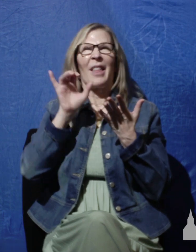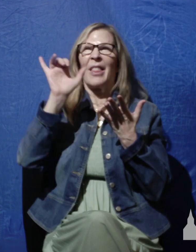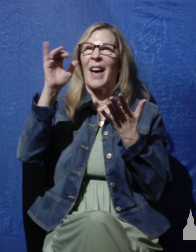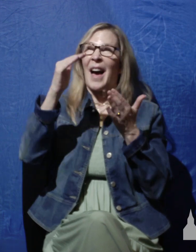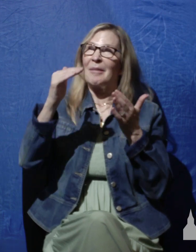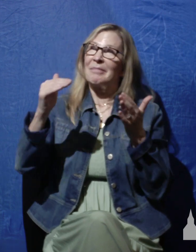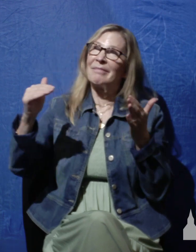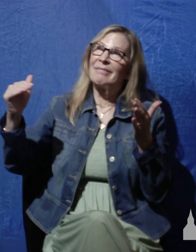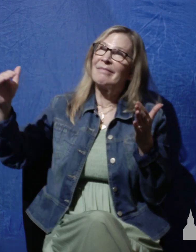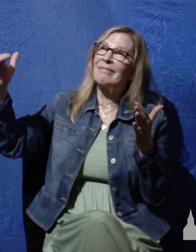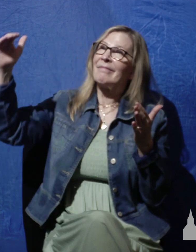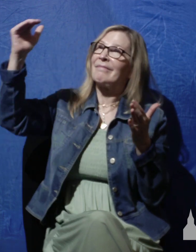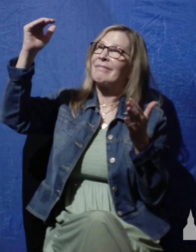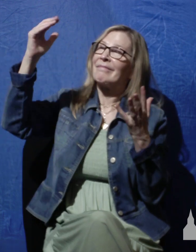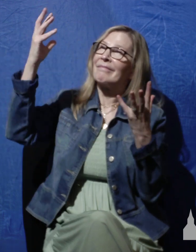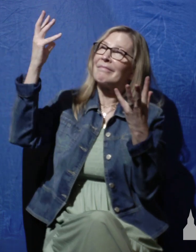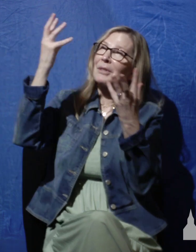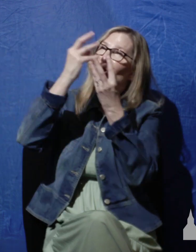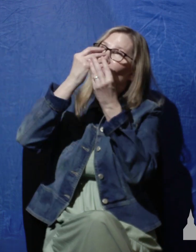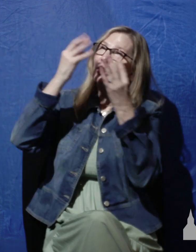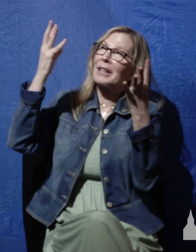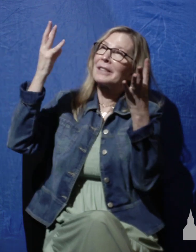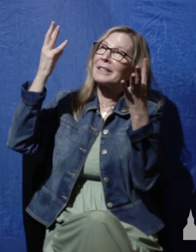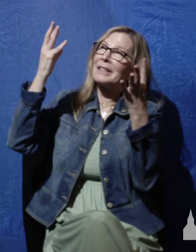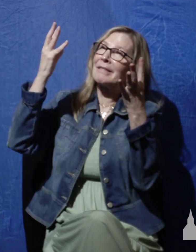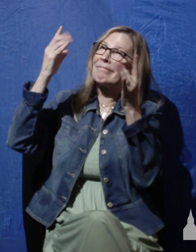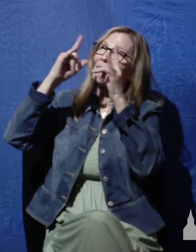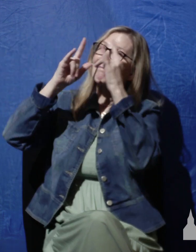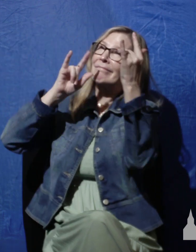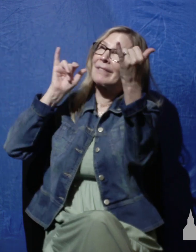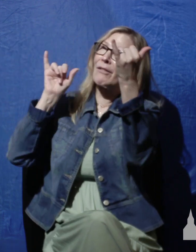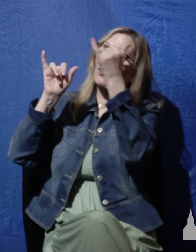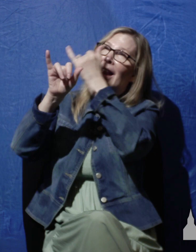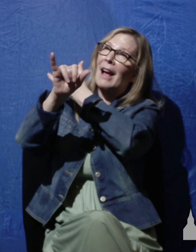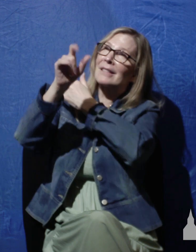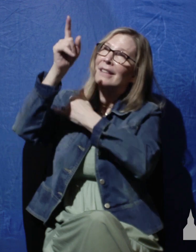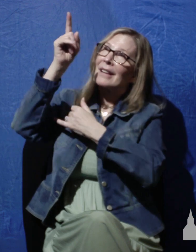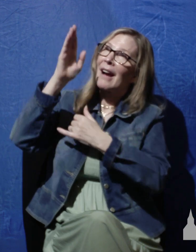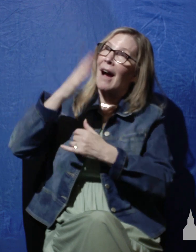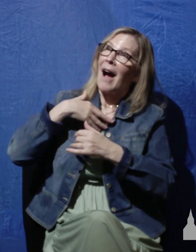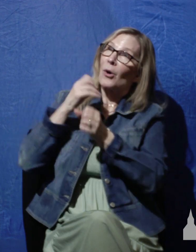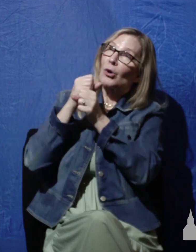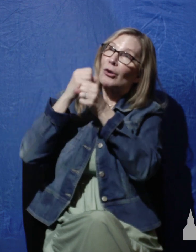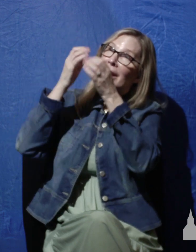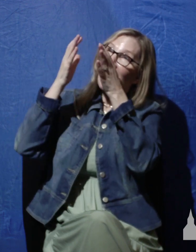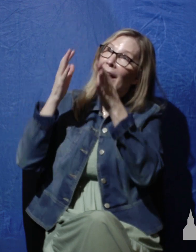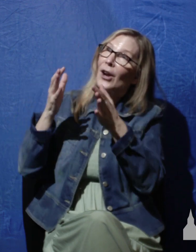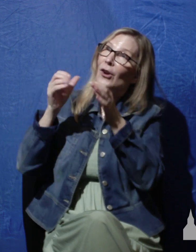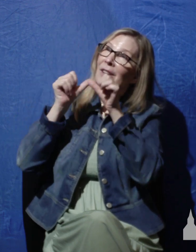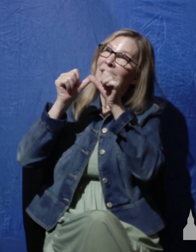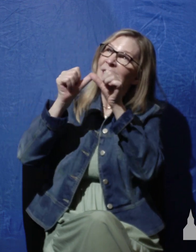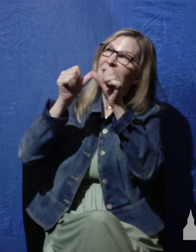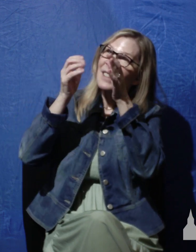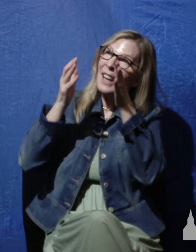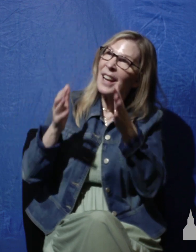transcendent, everlasting God, our creator, our sustainer, our Lord,